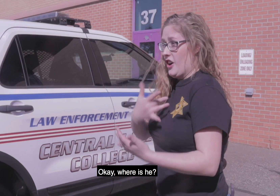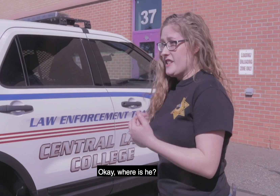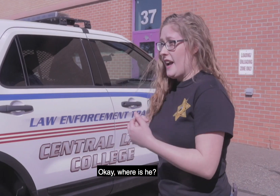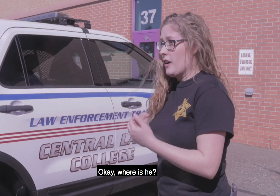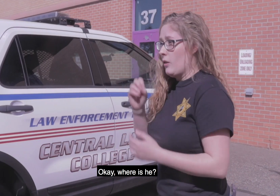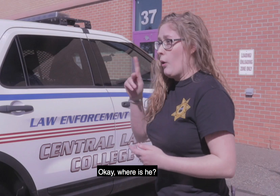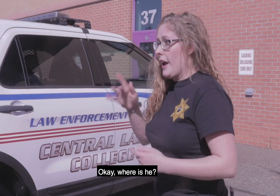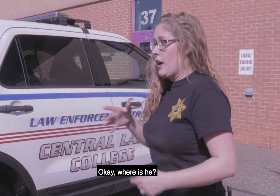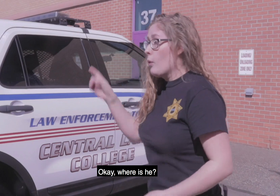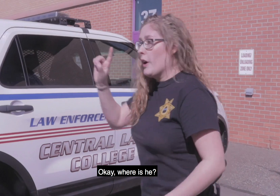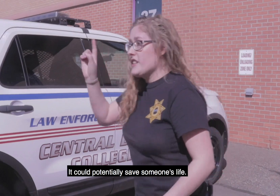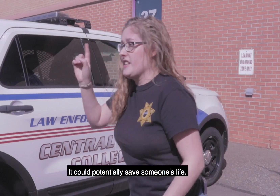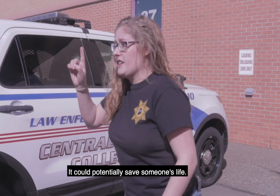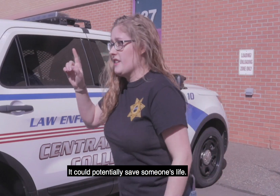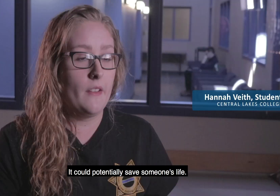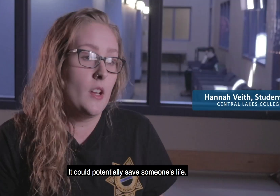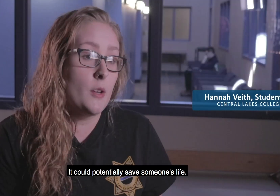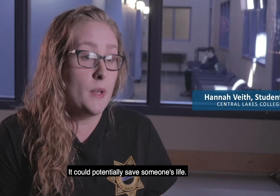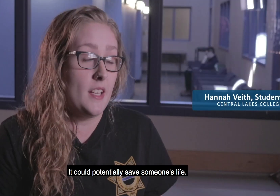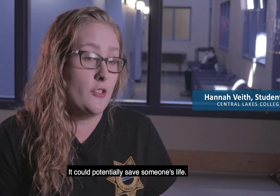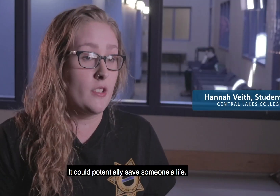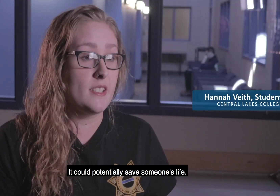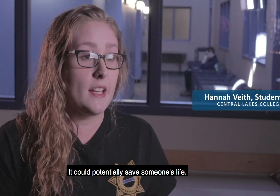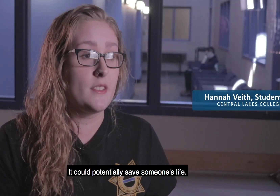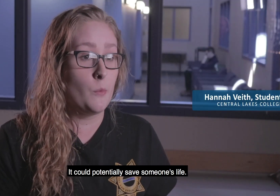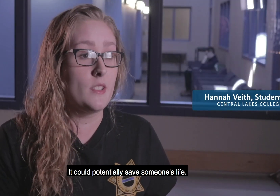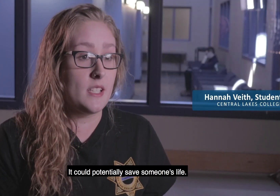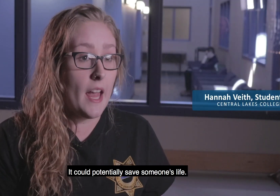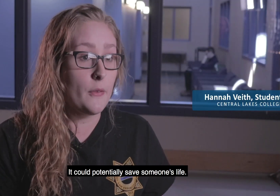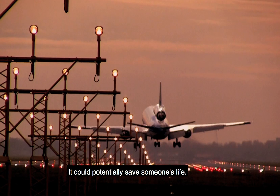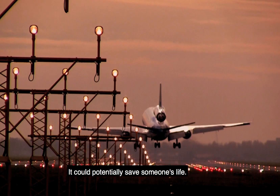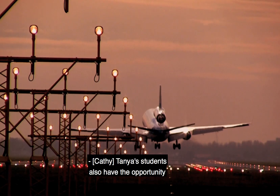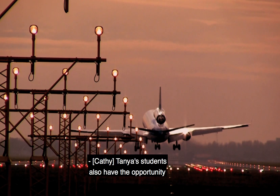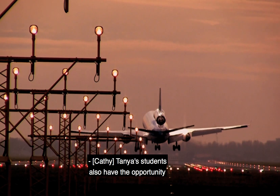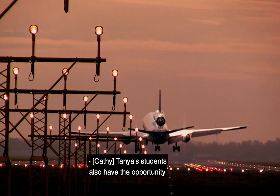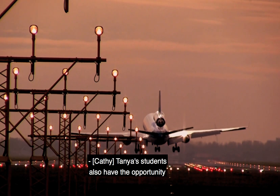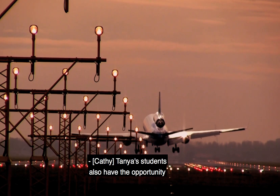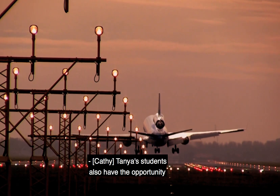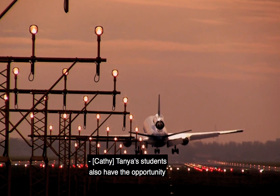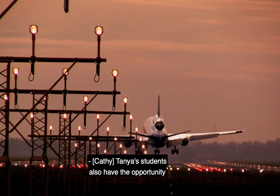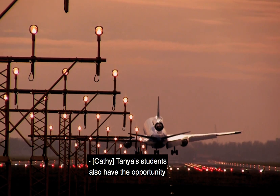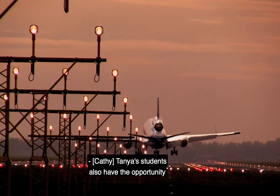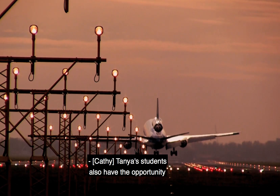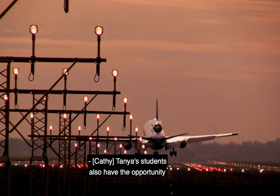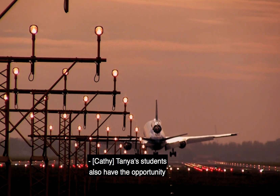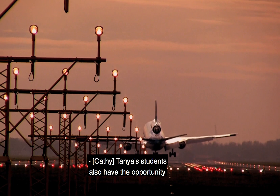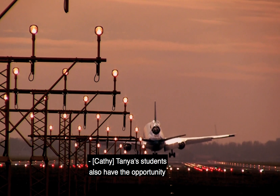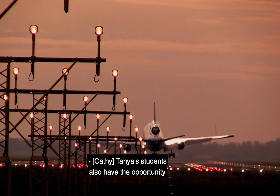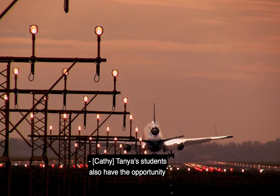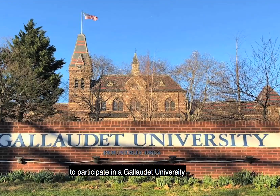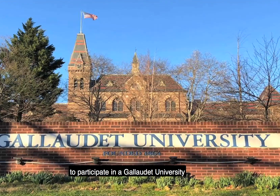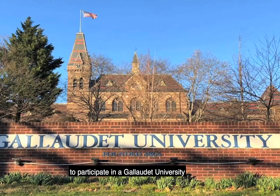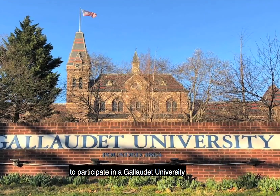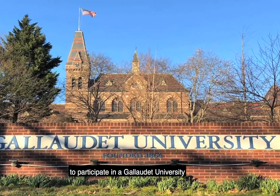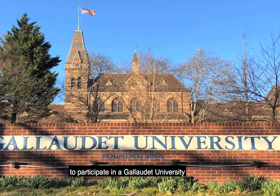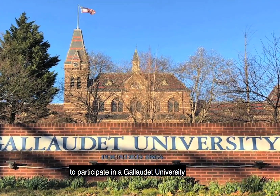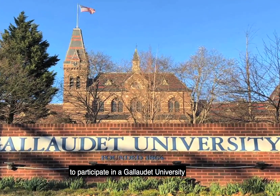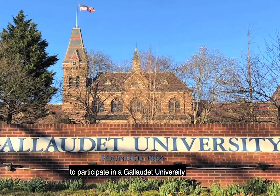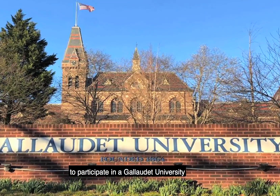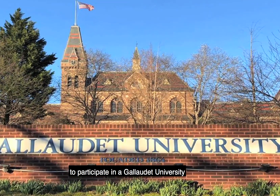heart attack? Okay. Where is he? It could potentially save someone's life. Tanya's students also have the opportunity to participate in